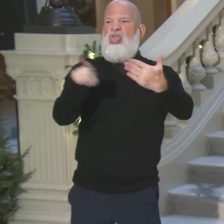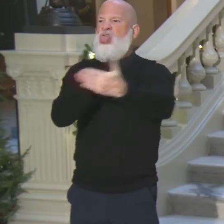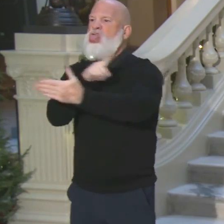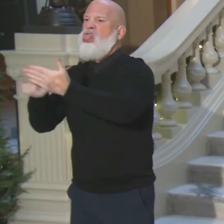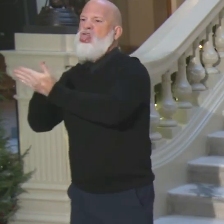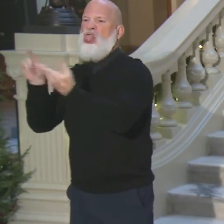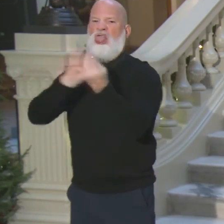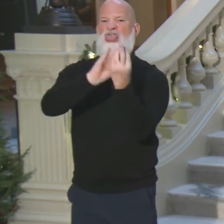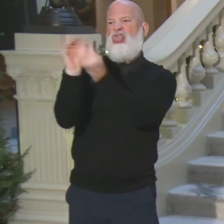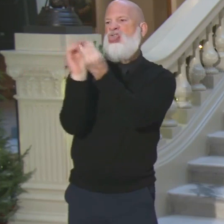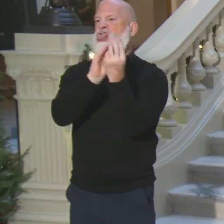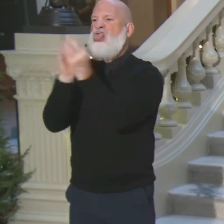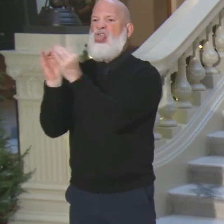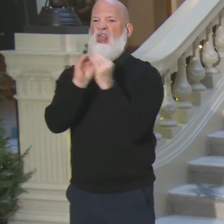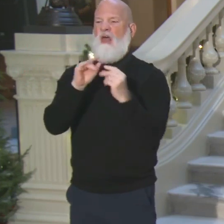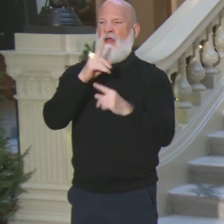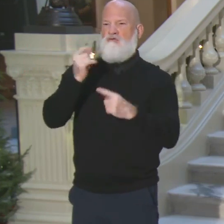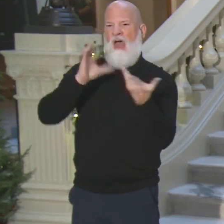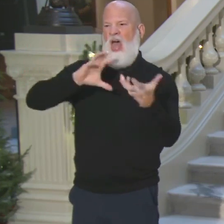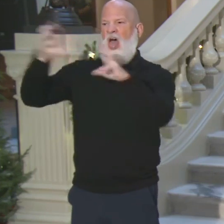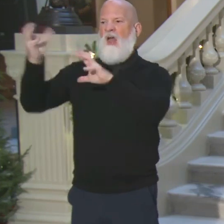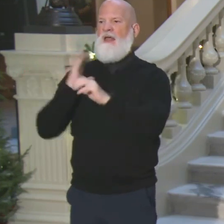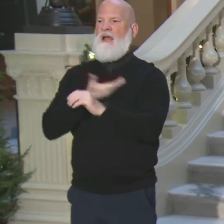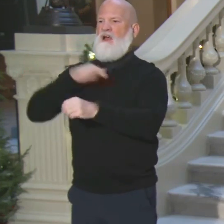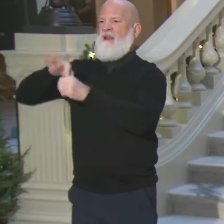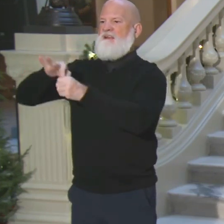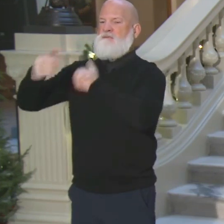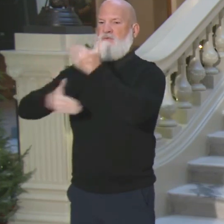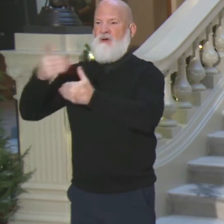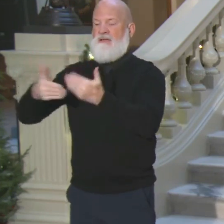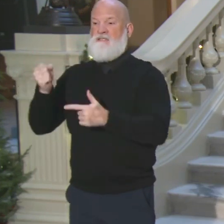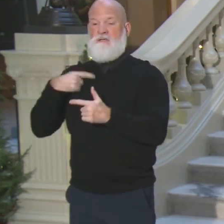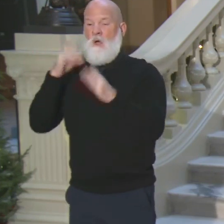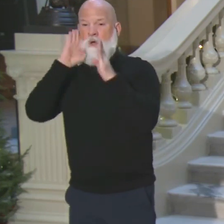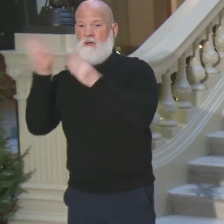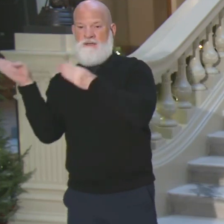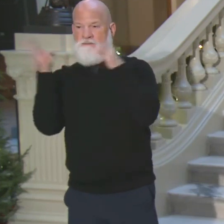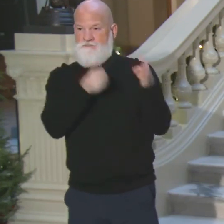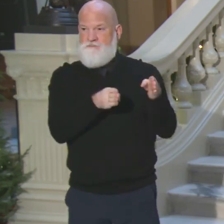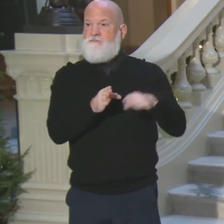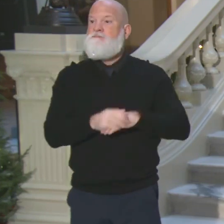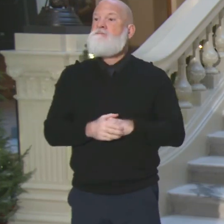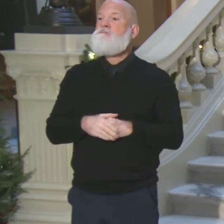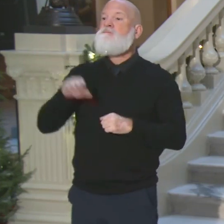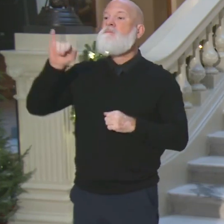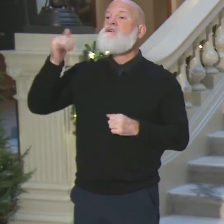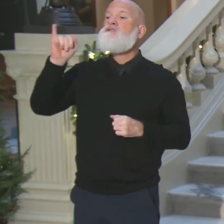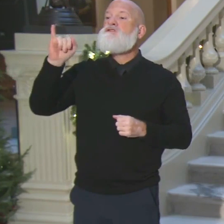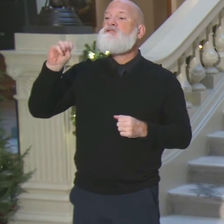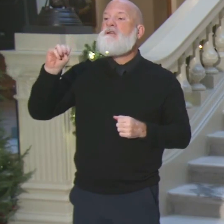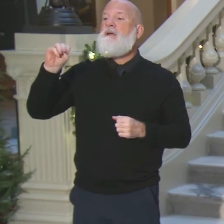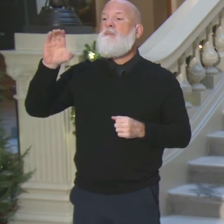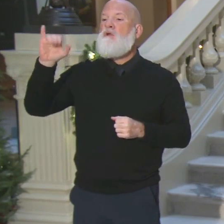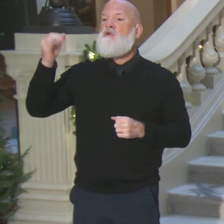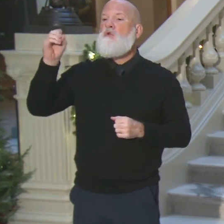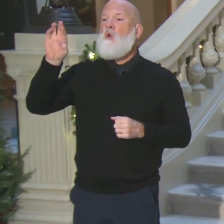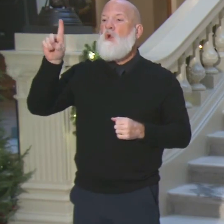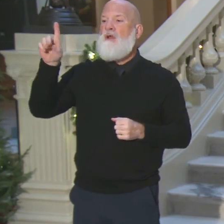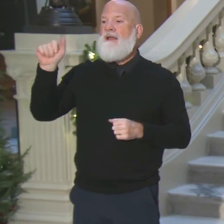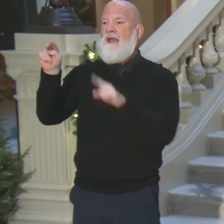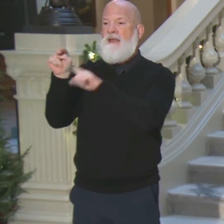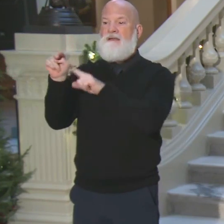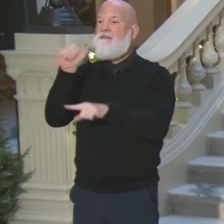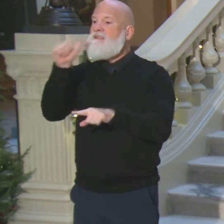Okay. Another one. Jen Jordan and Elena Parent did not get on a plane to go count votes in Pennsylvania. Okay.